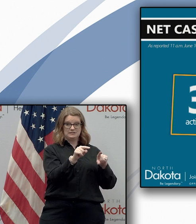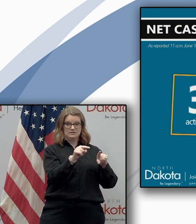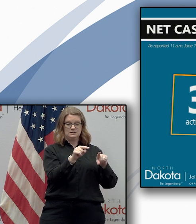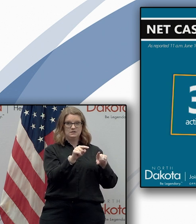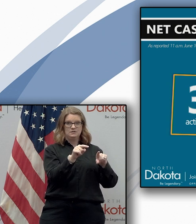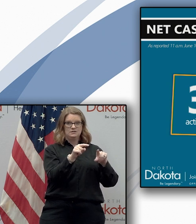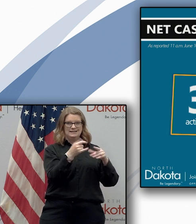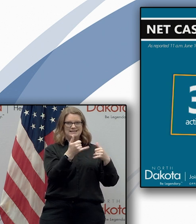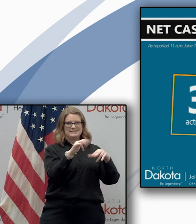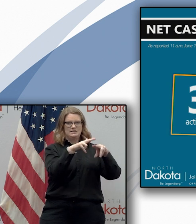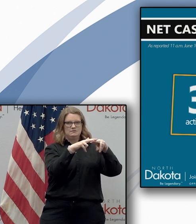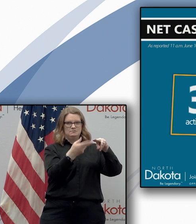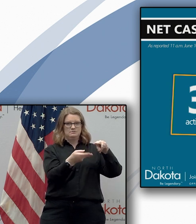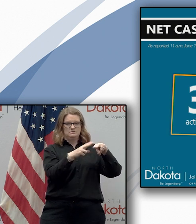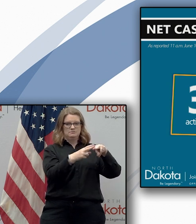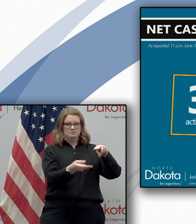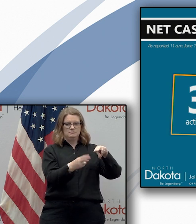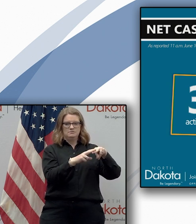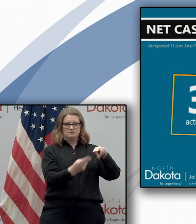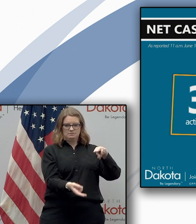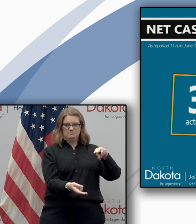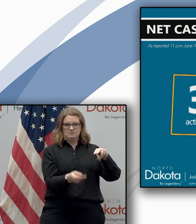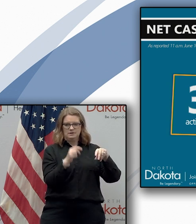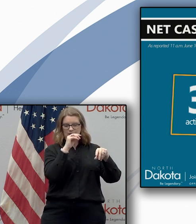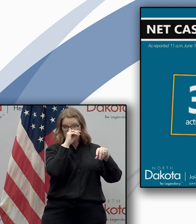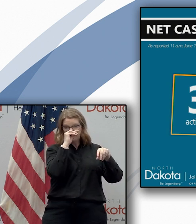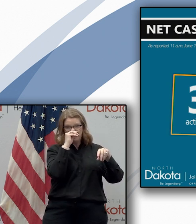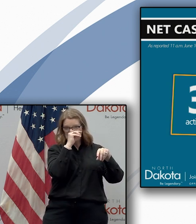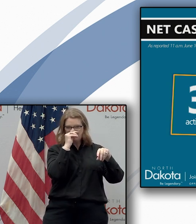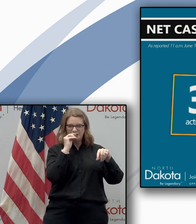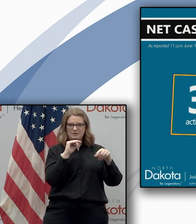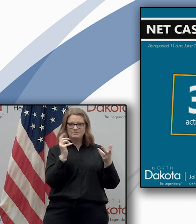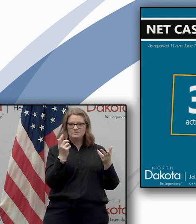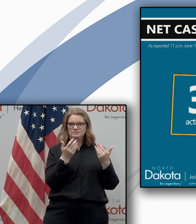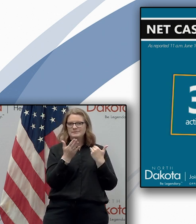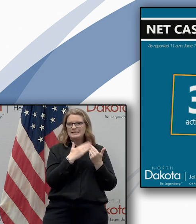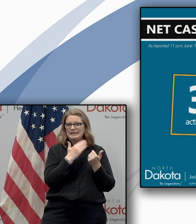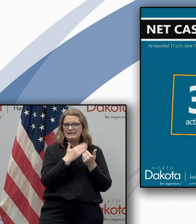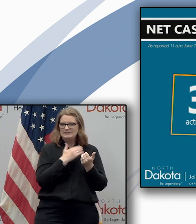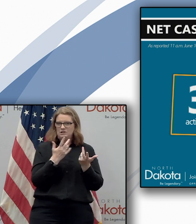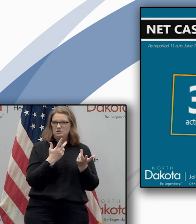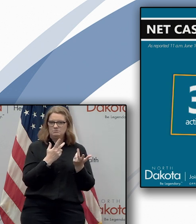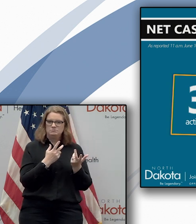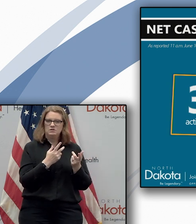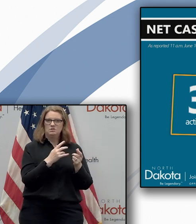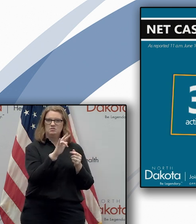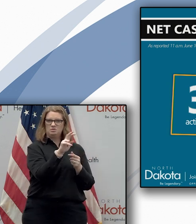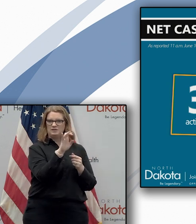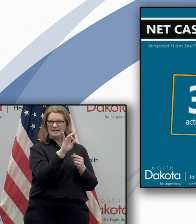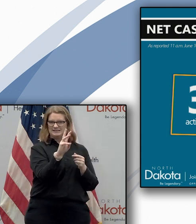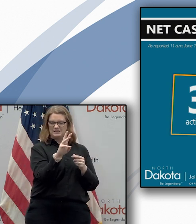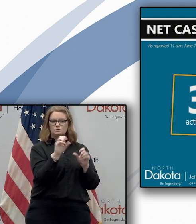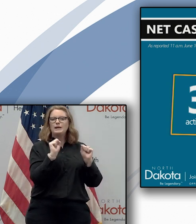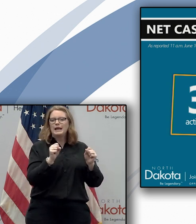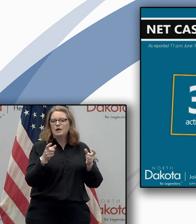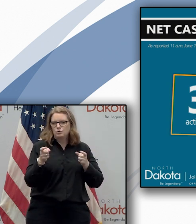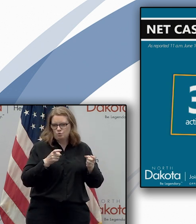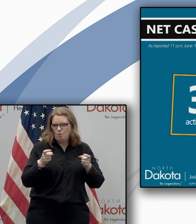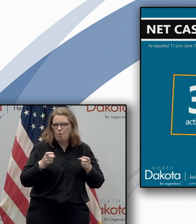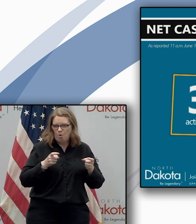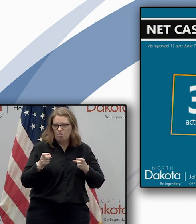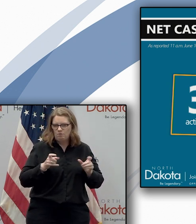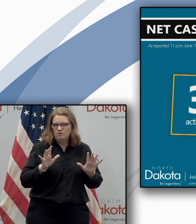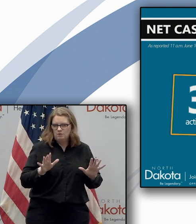continues to drop and the fewer active cases we have in the state uh the easier it is for us to uh control and slow